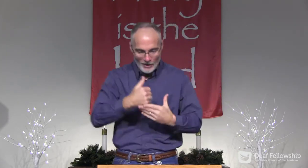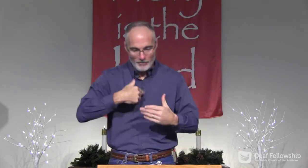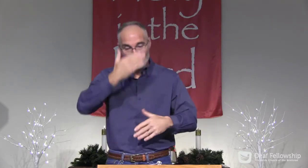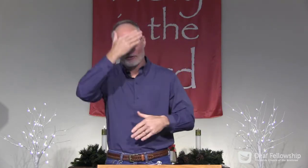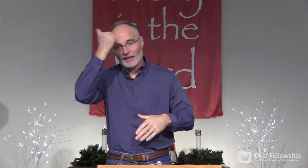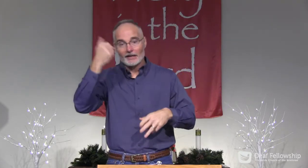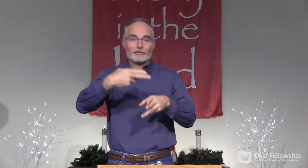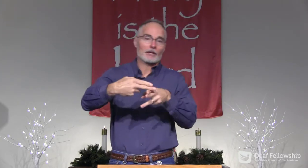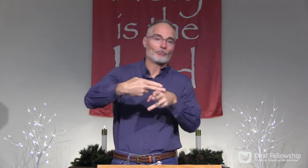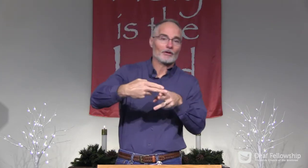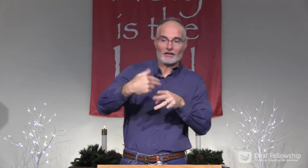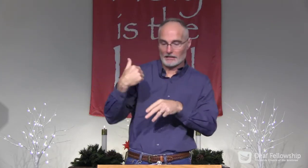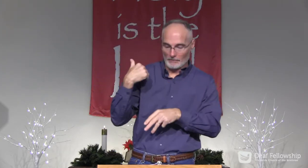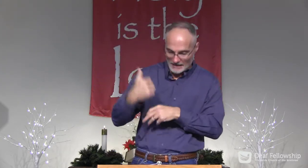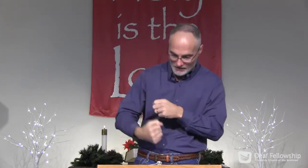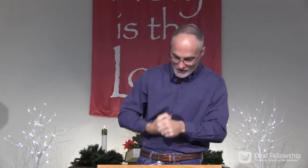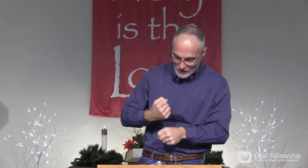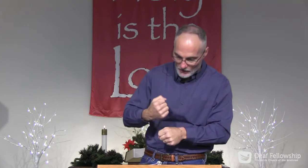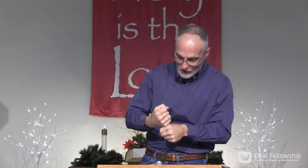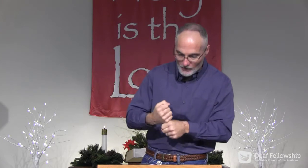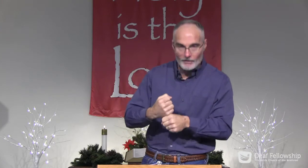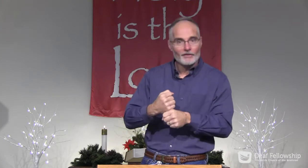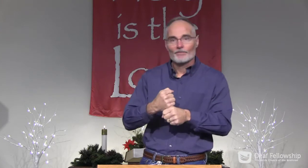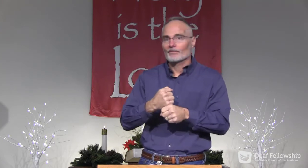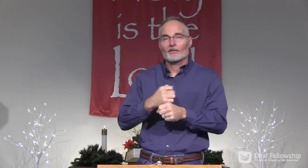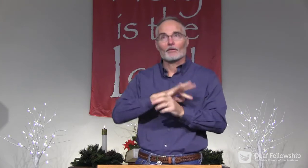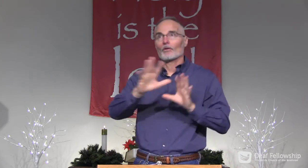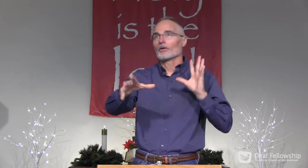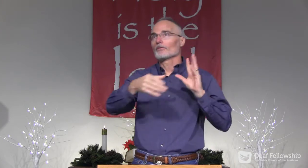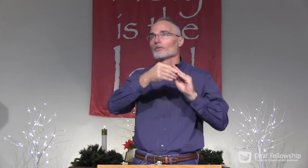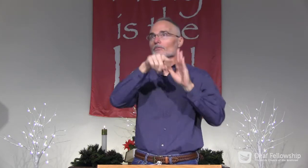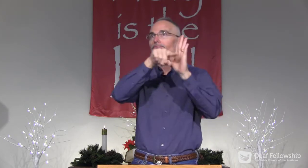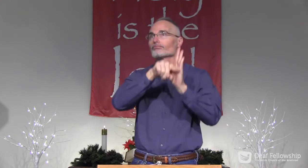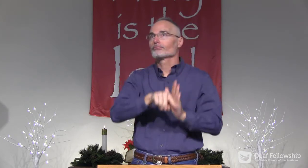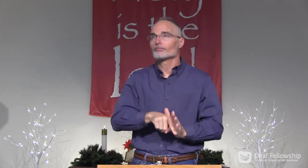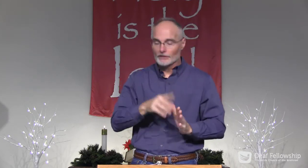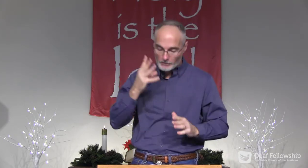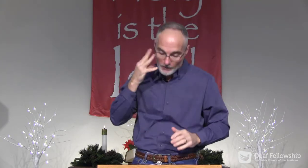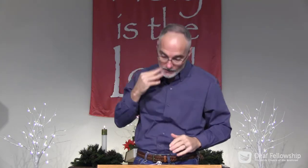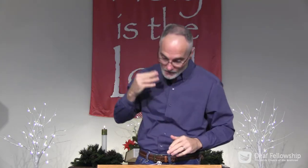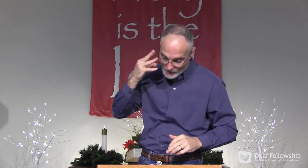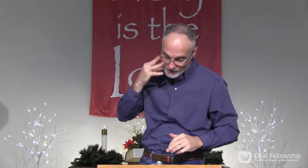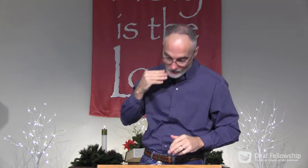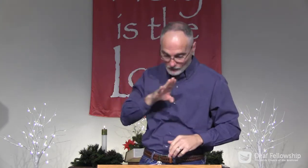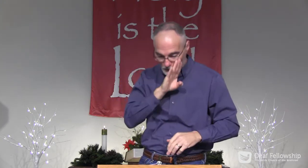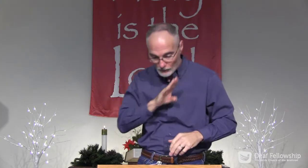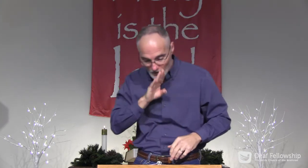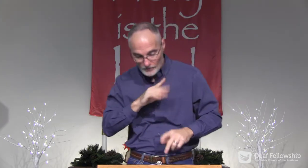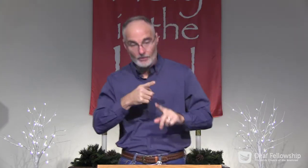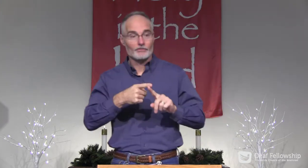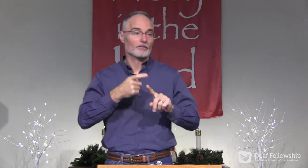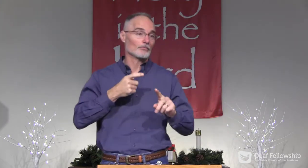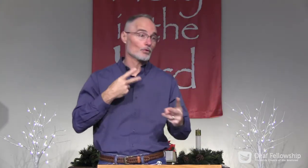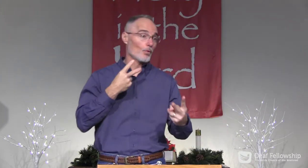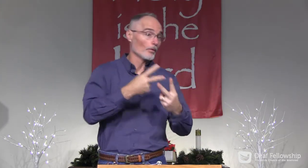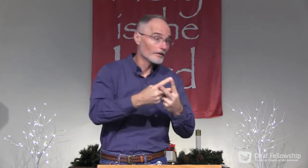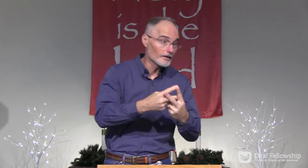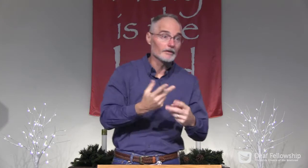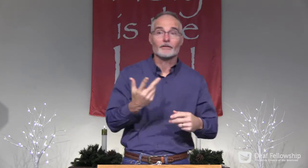Just rolling along and temporarily forget the past year. All of these awful experiences and frustrations